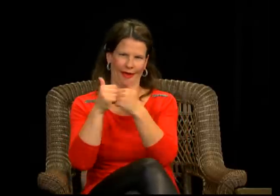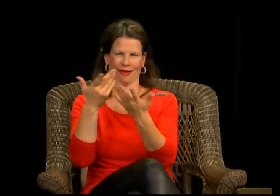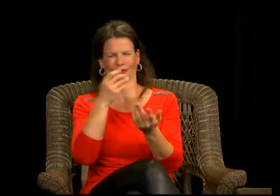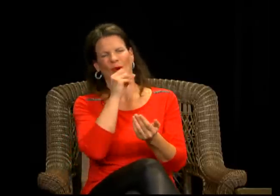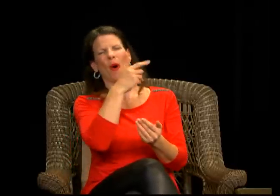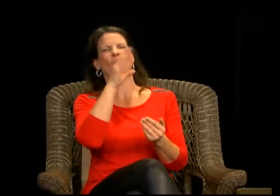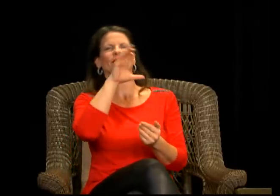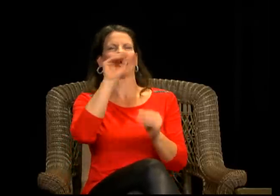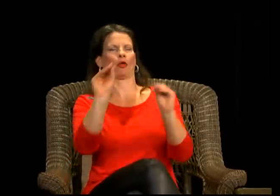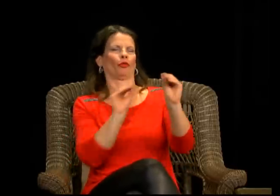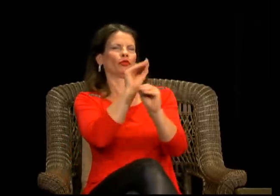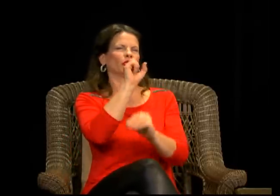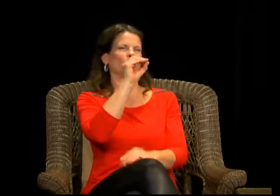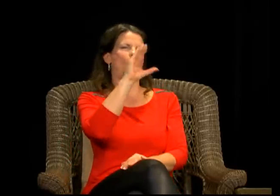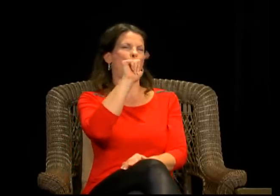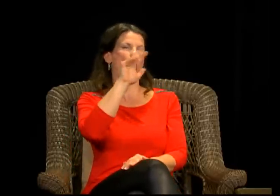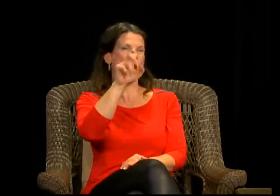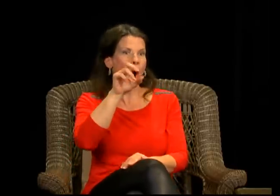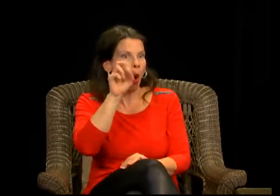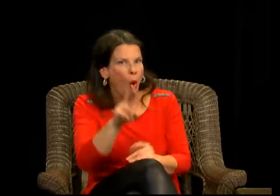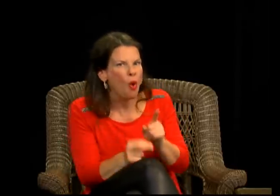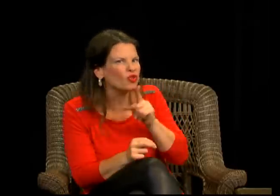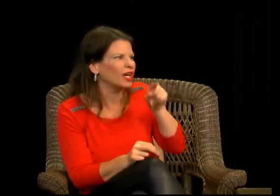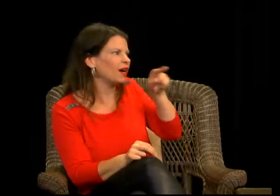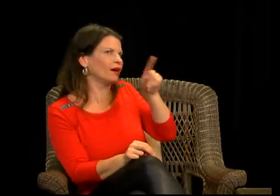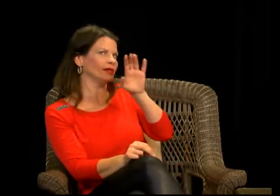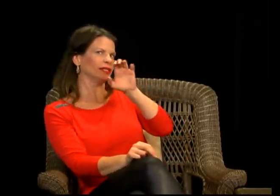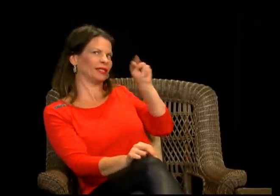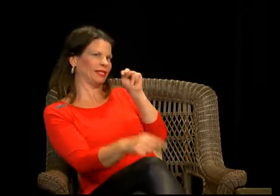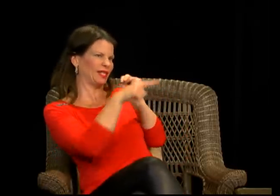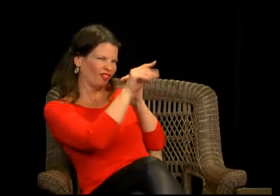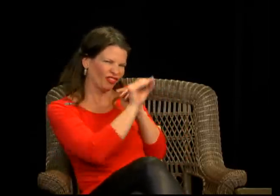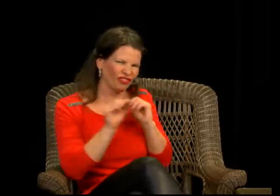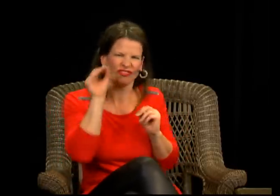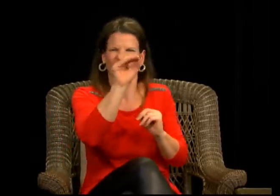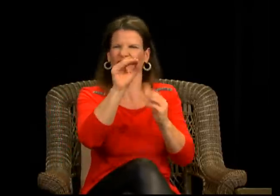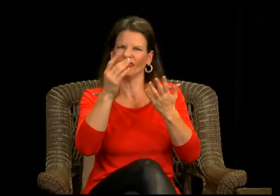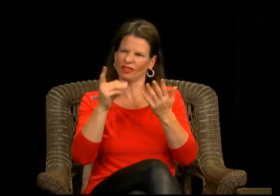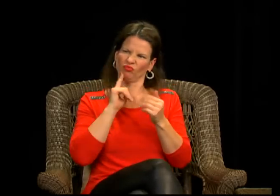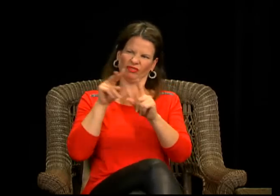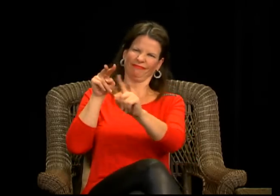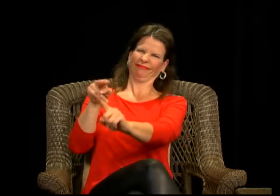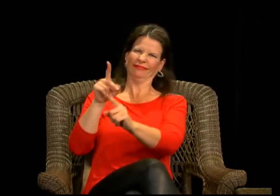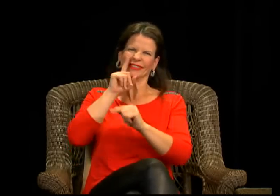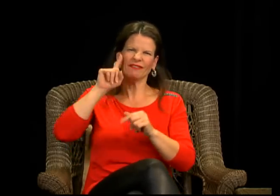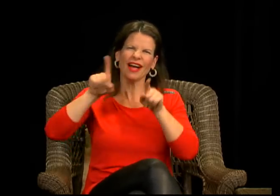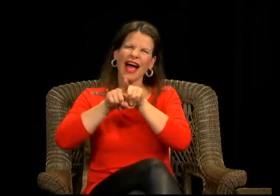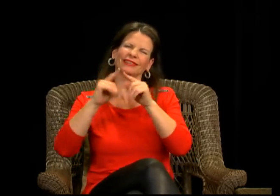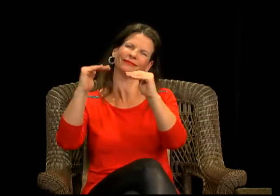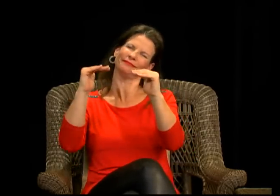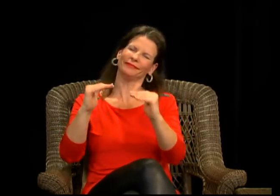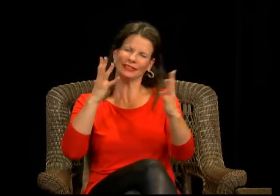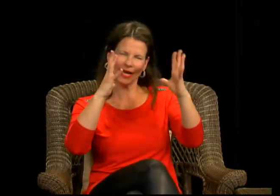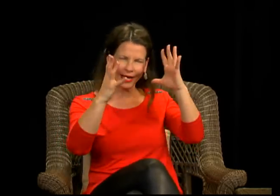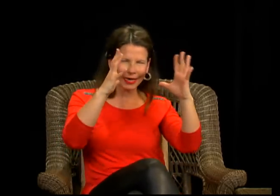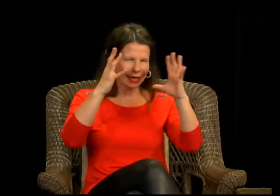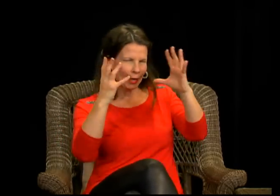also kind of, uh, perpetuates that negative concept of like what, how deaf people are seen